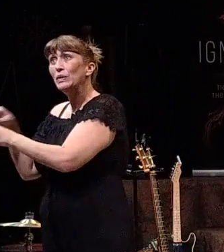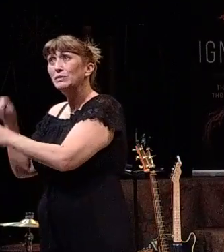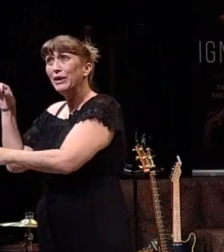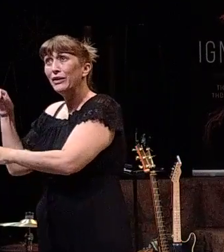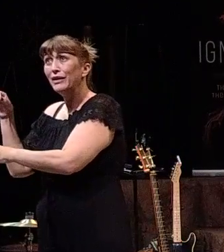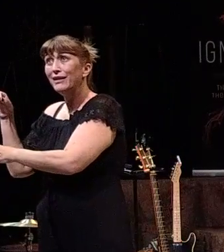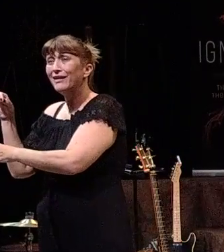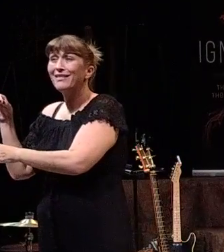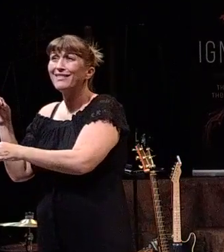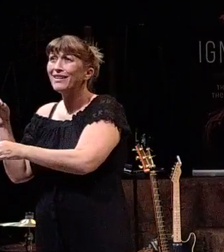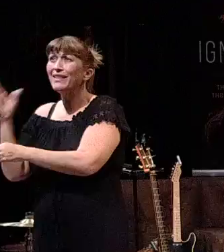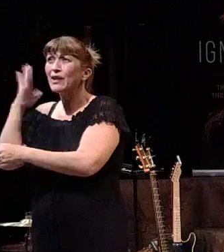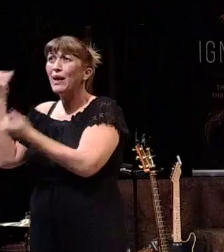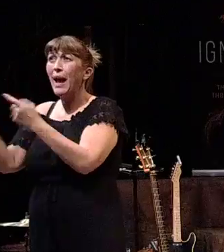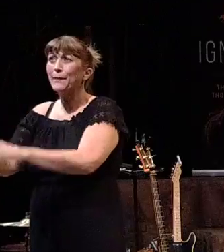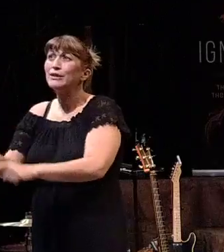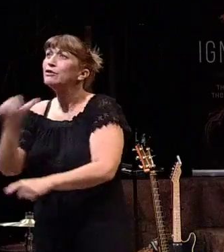an apple seed.